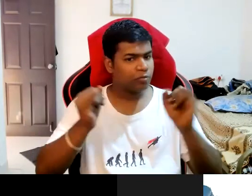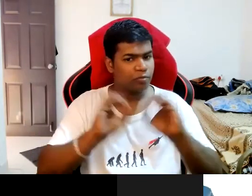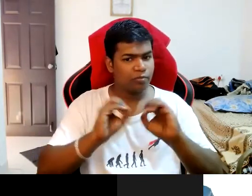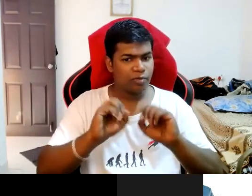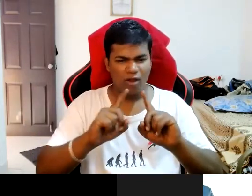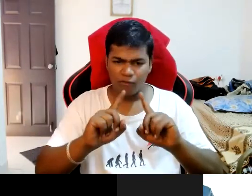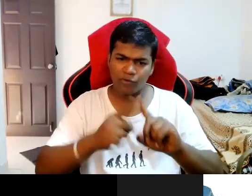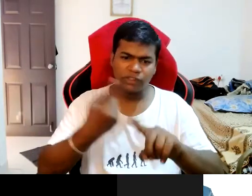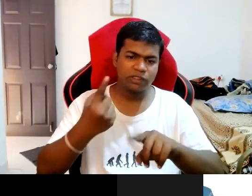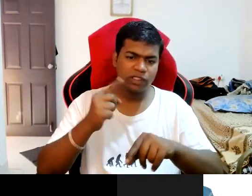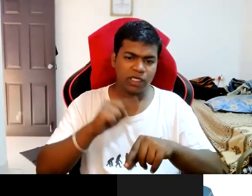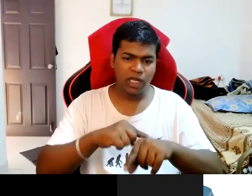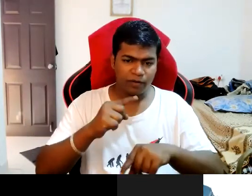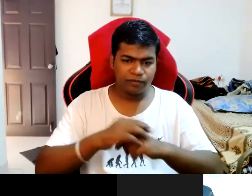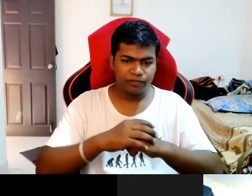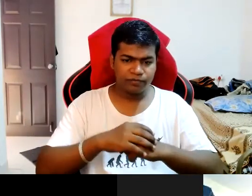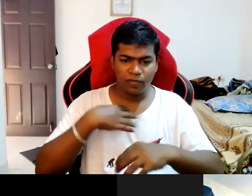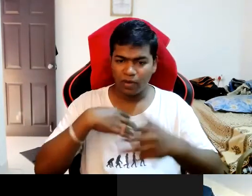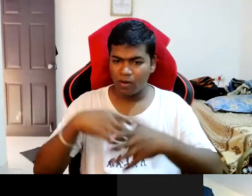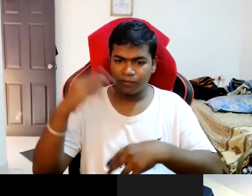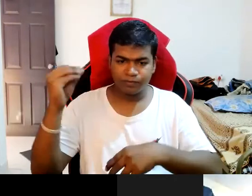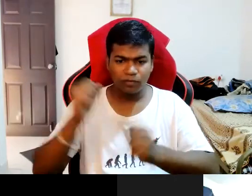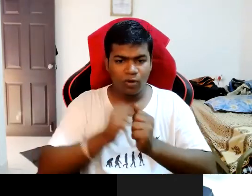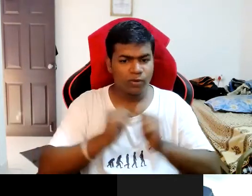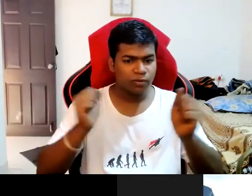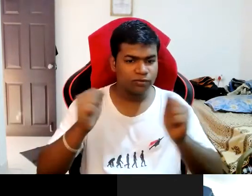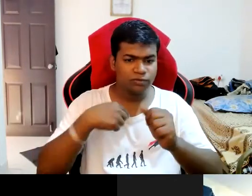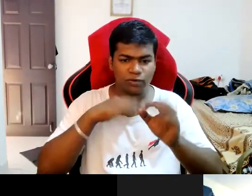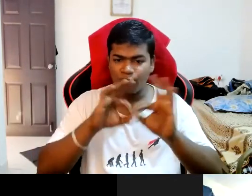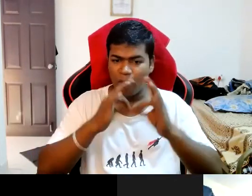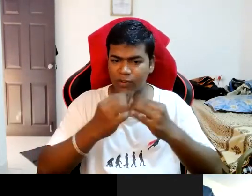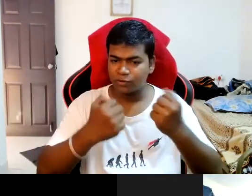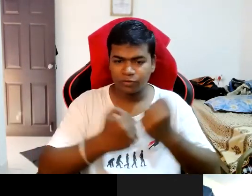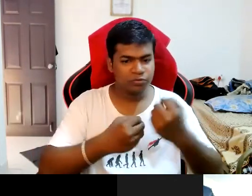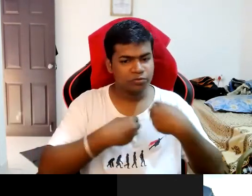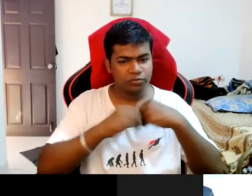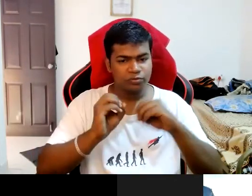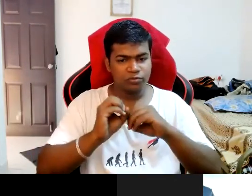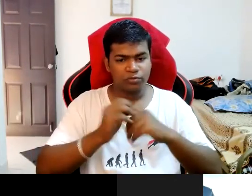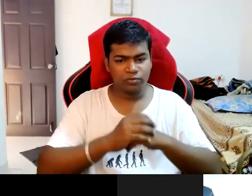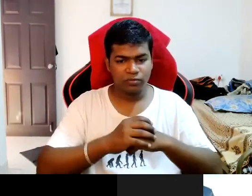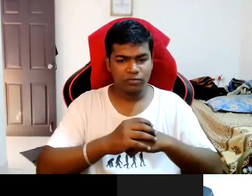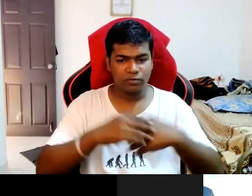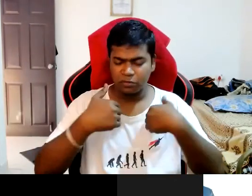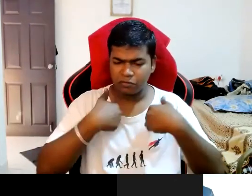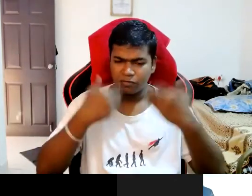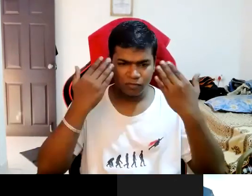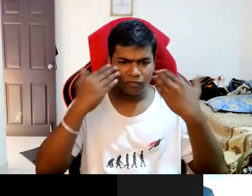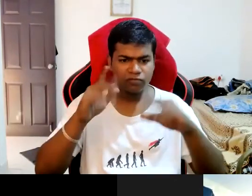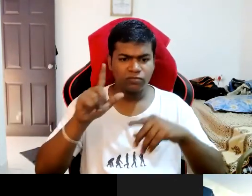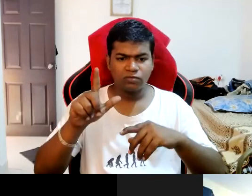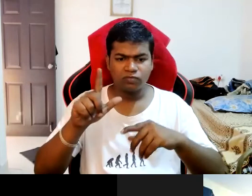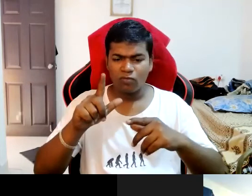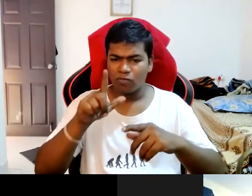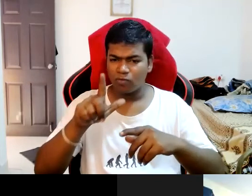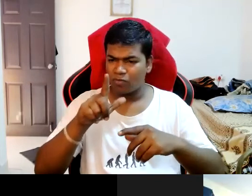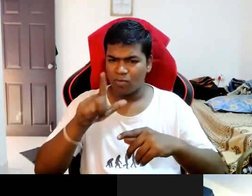time I came out without my family support and even I don't know the local language